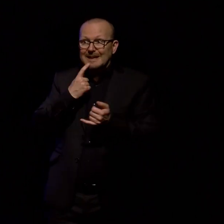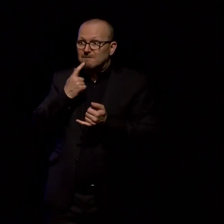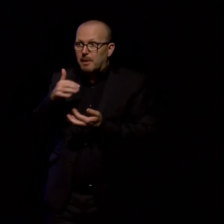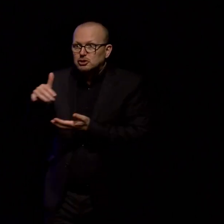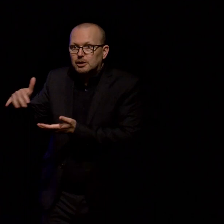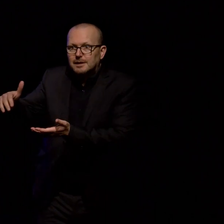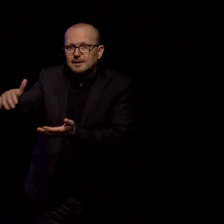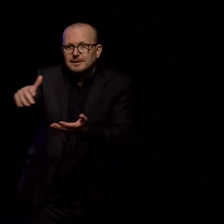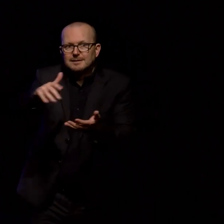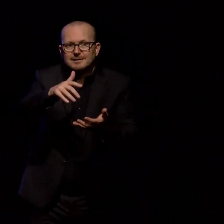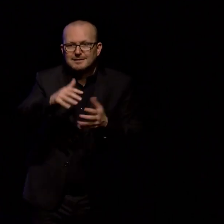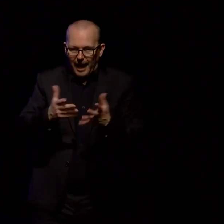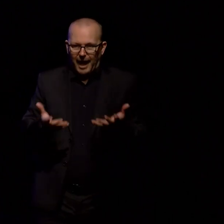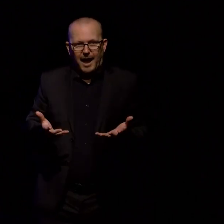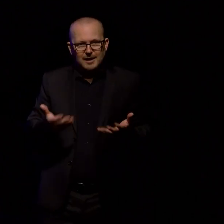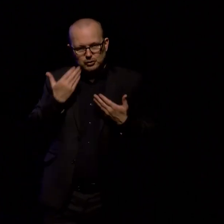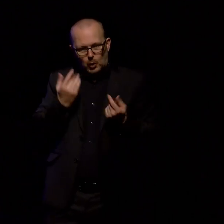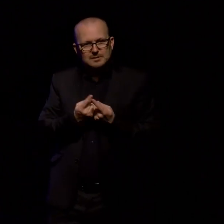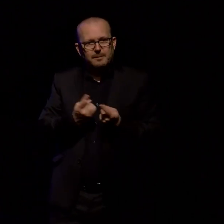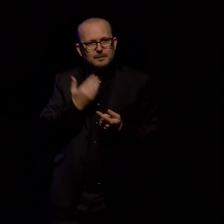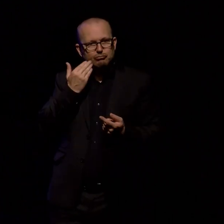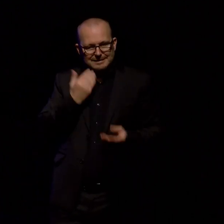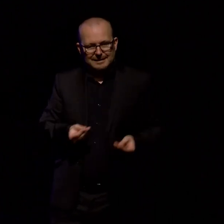trees because you're just trying to show the forest